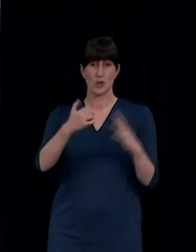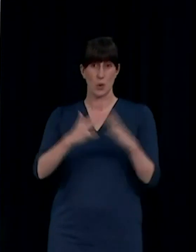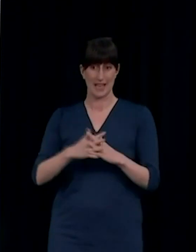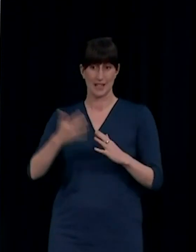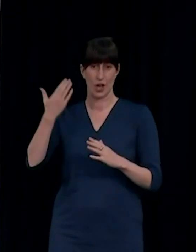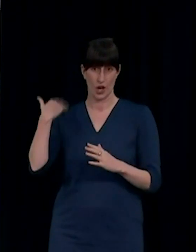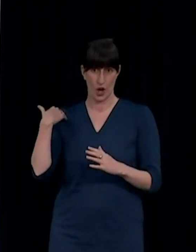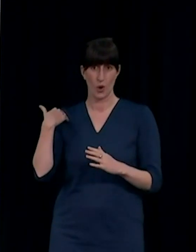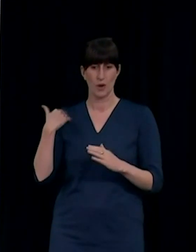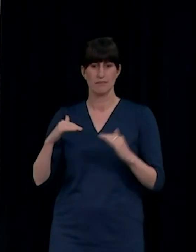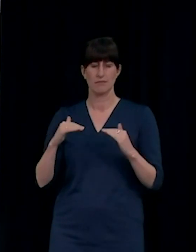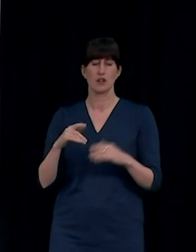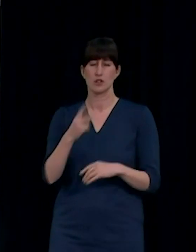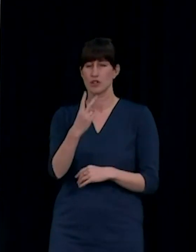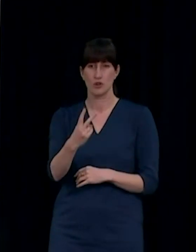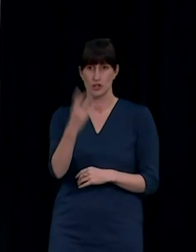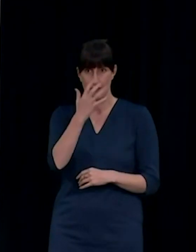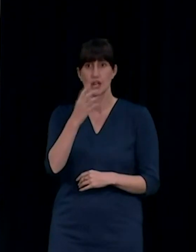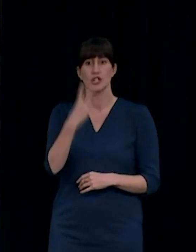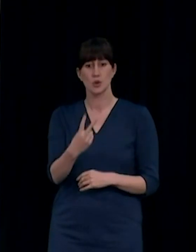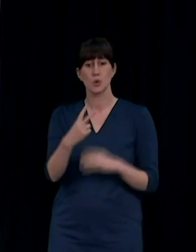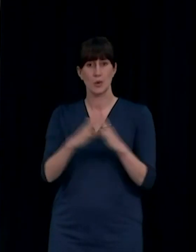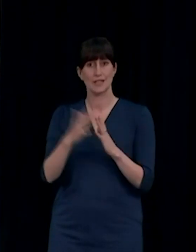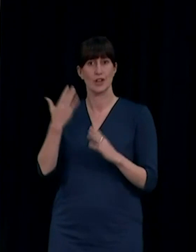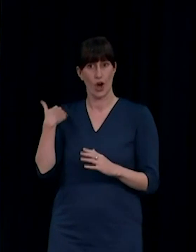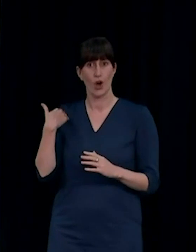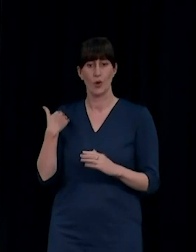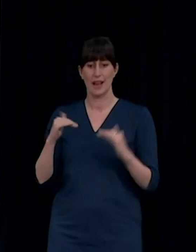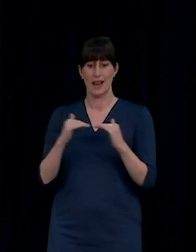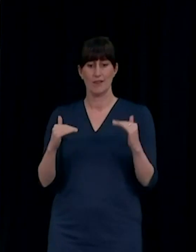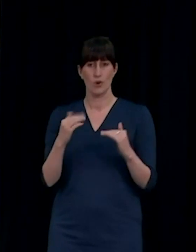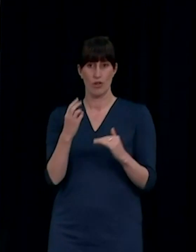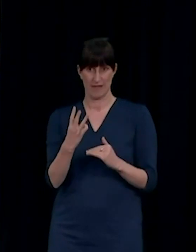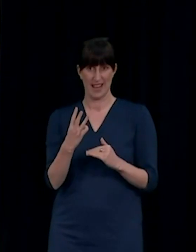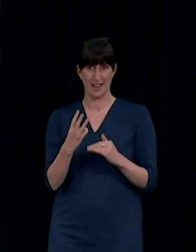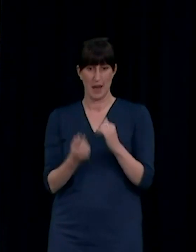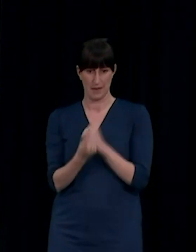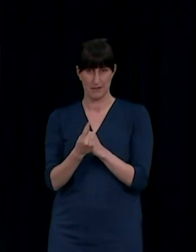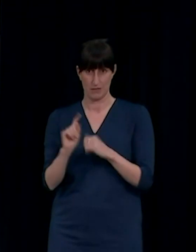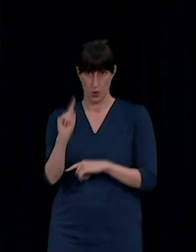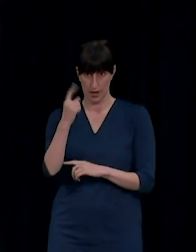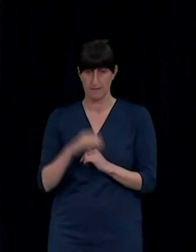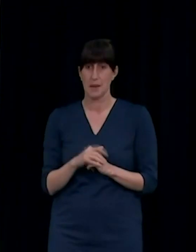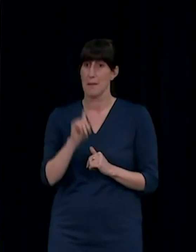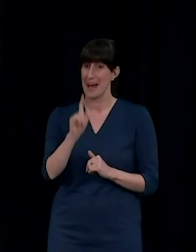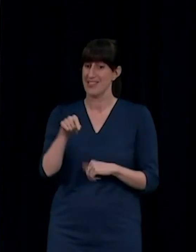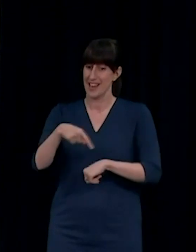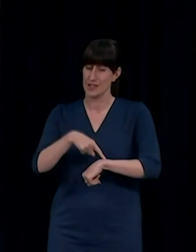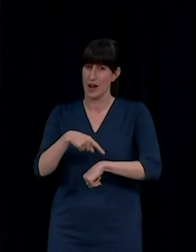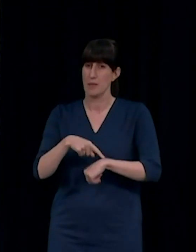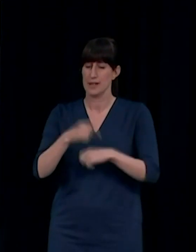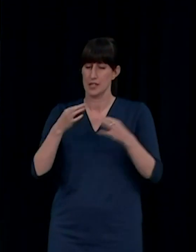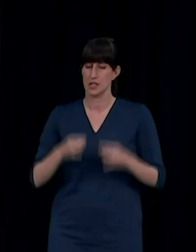as in they would be very limited in order to reduce risk. However, there are really valid reasons that people do need to